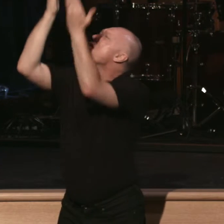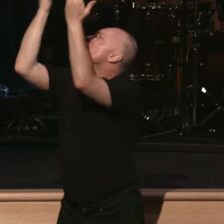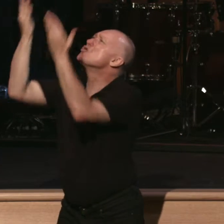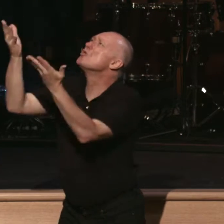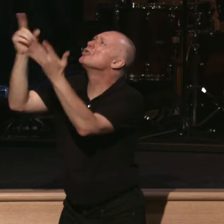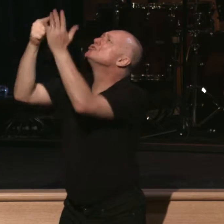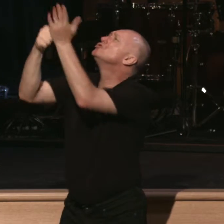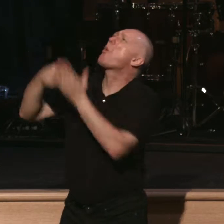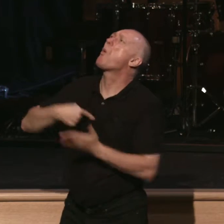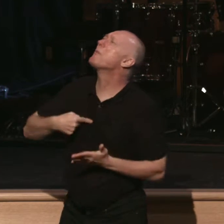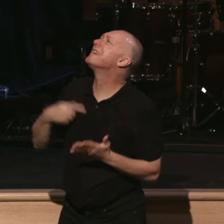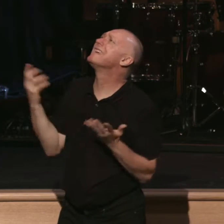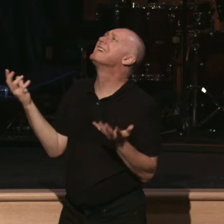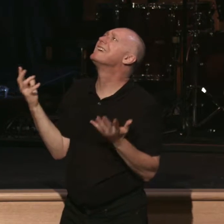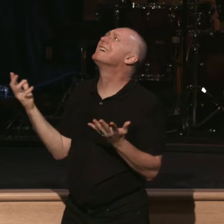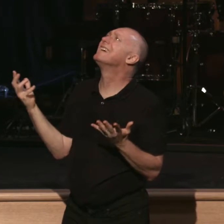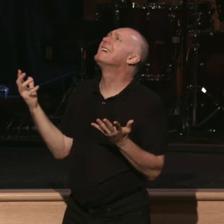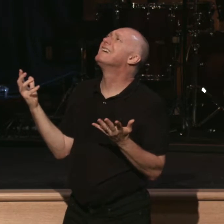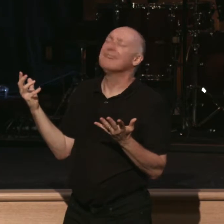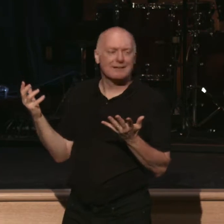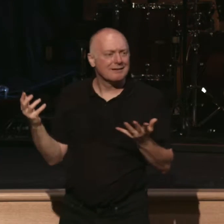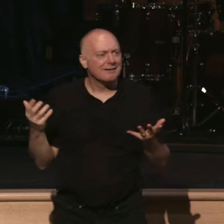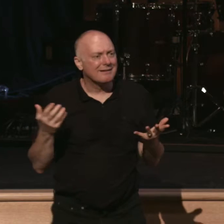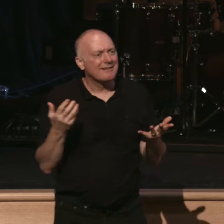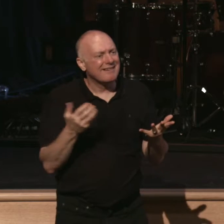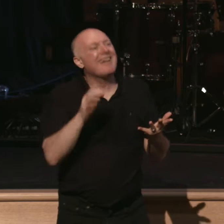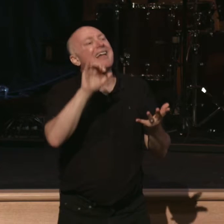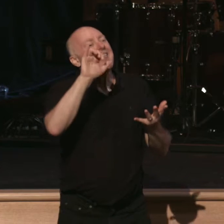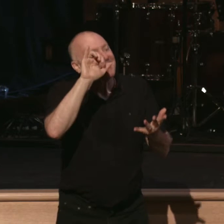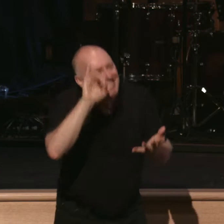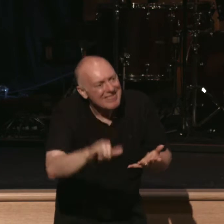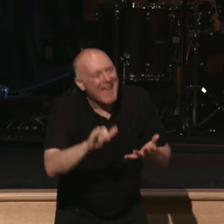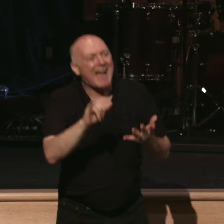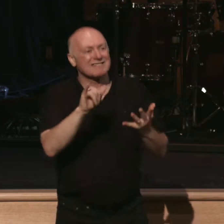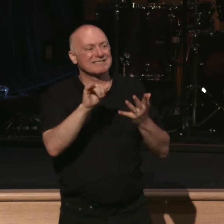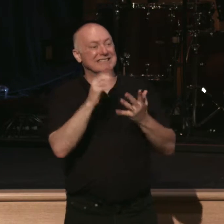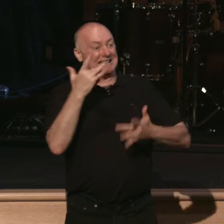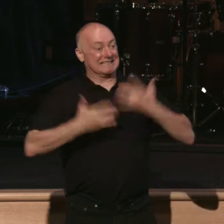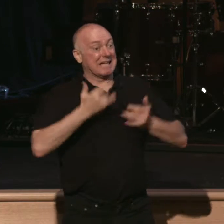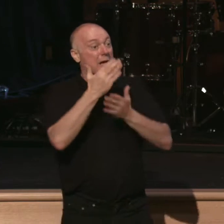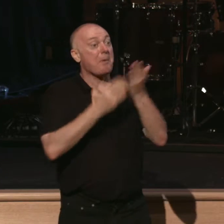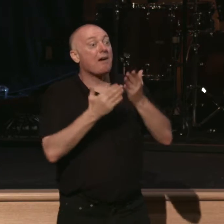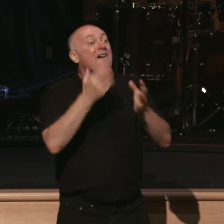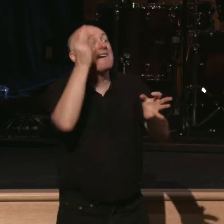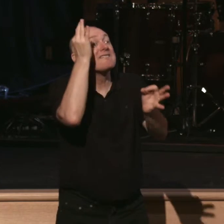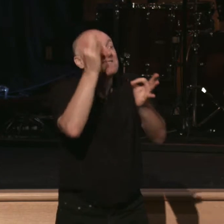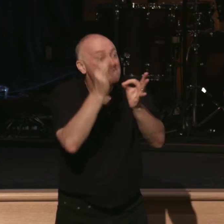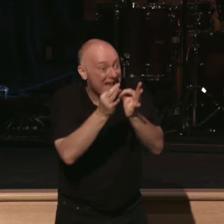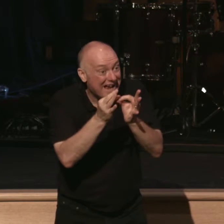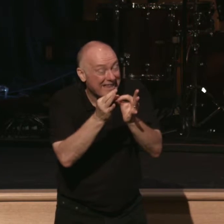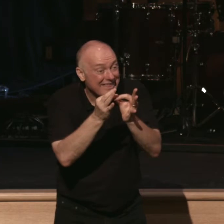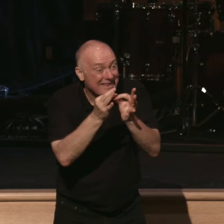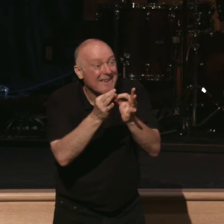Show me. And that's where we begin to move into the really exciting part. Which is faith. Okay. Which is faith.